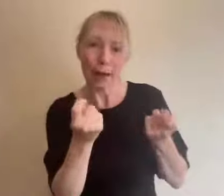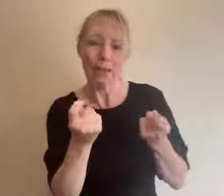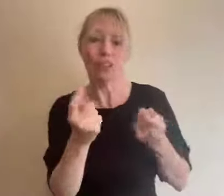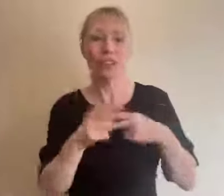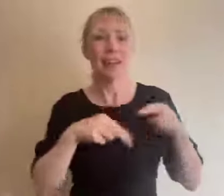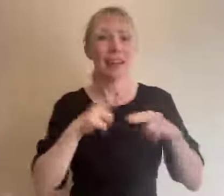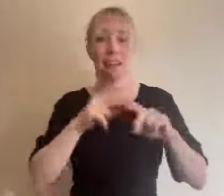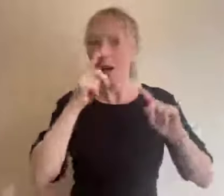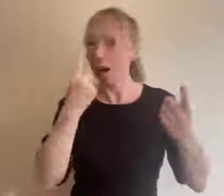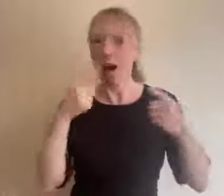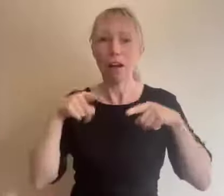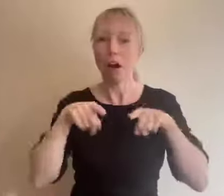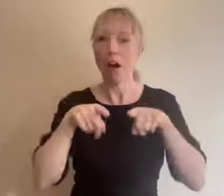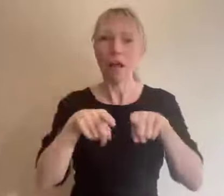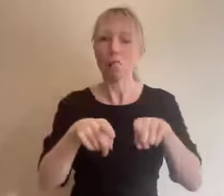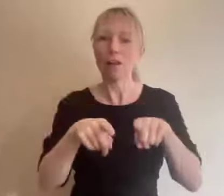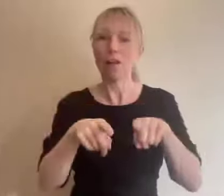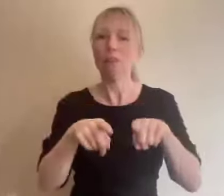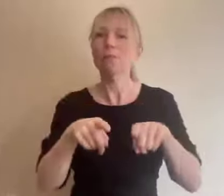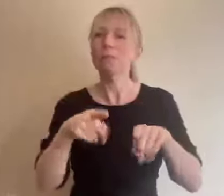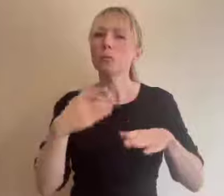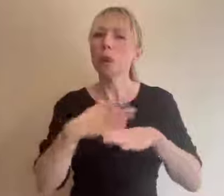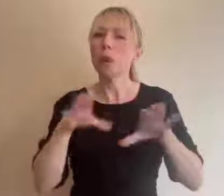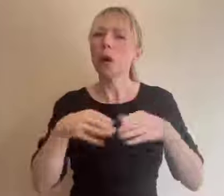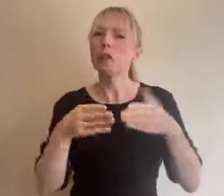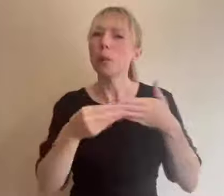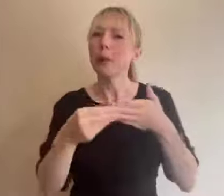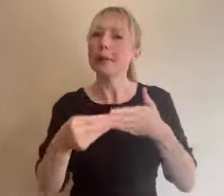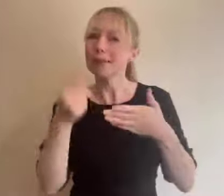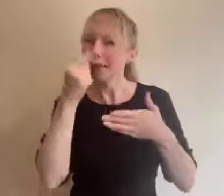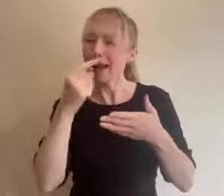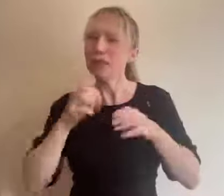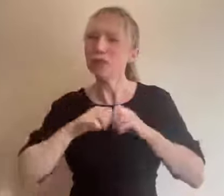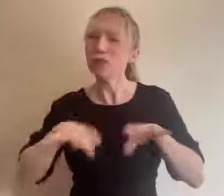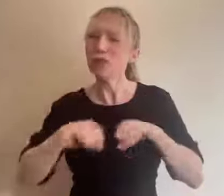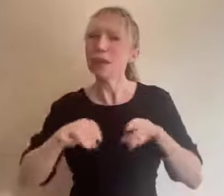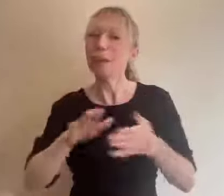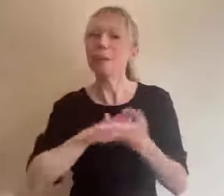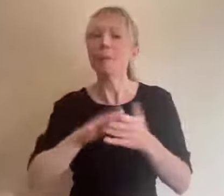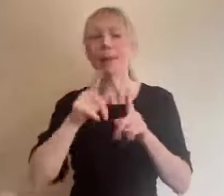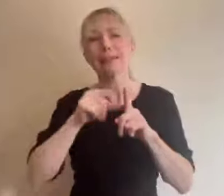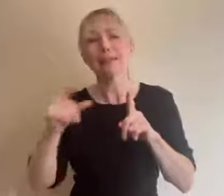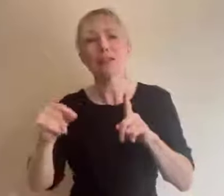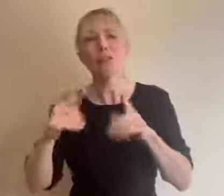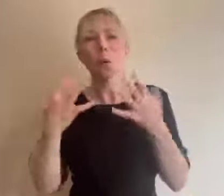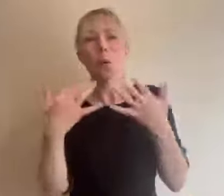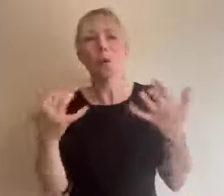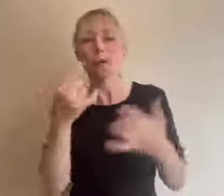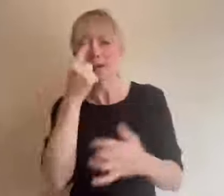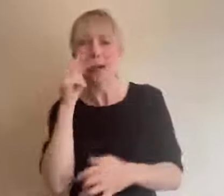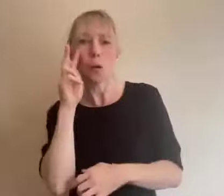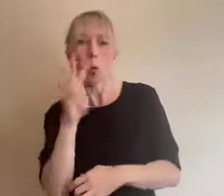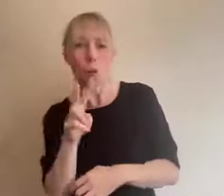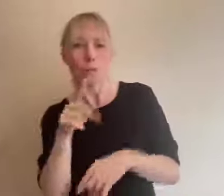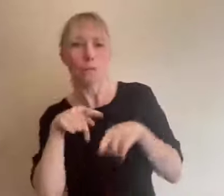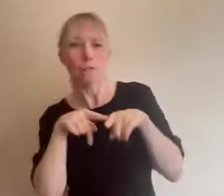workshop leaders could stream the workshop allowing digital attendees to watch and follow along but not actively participate